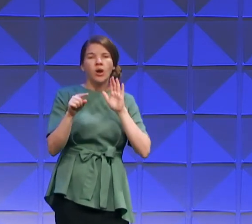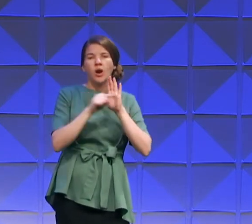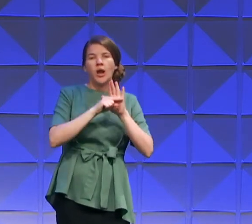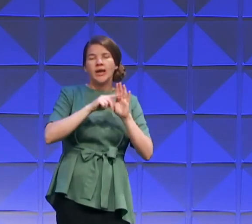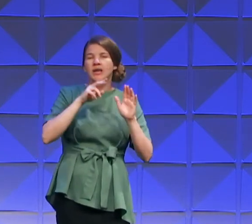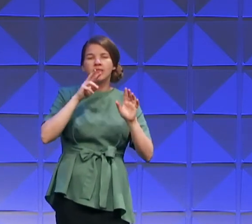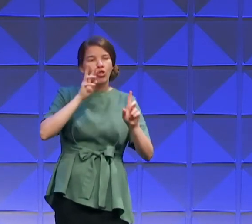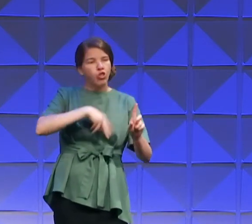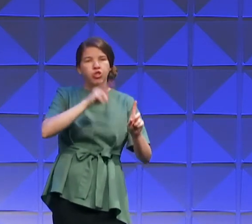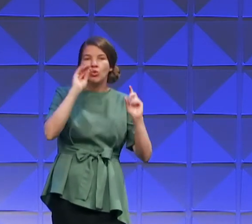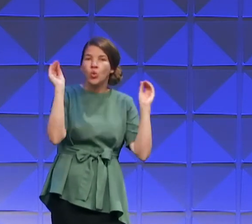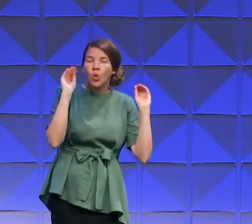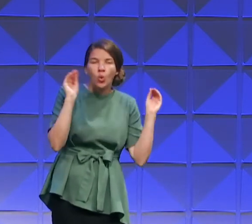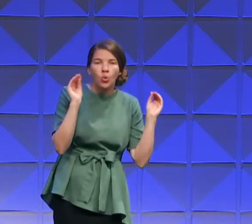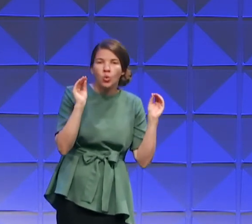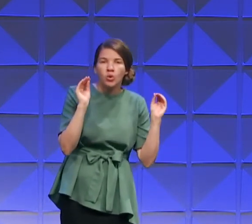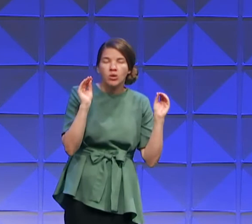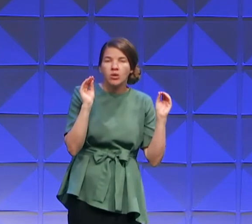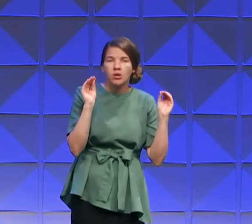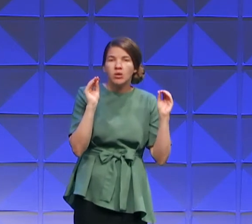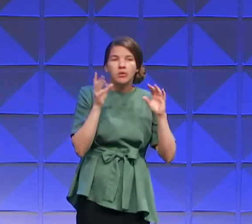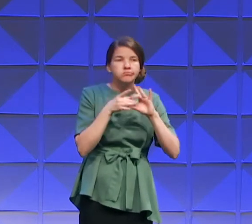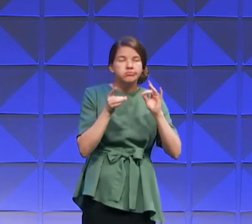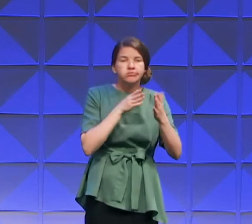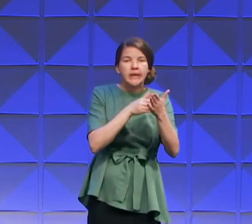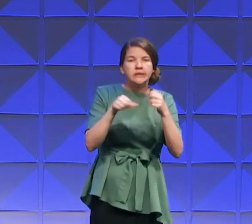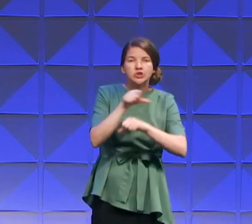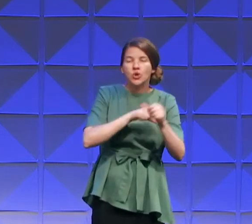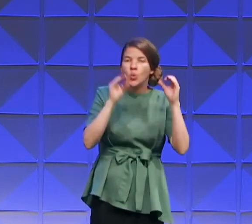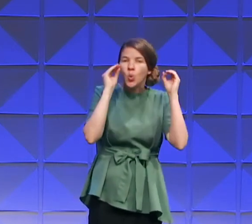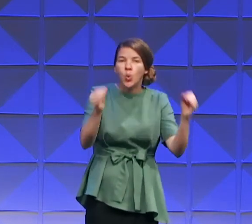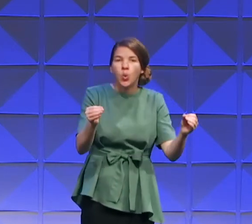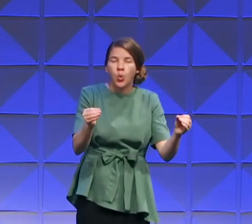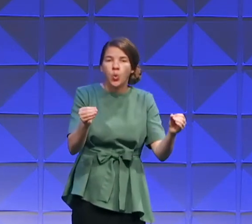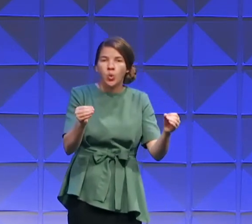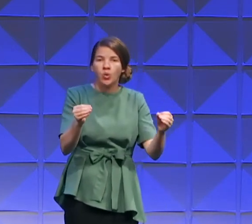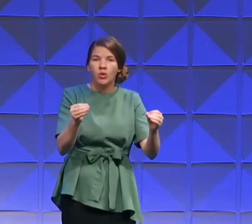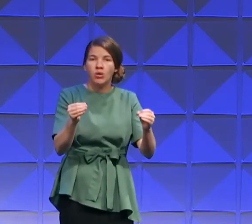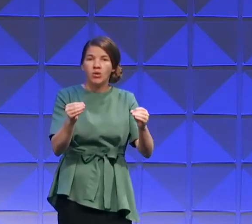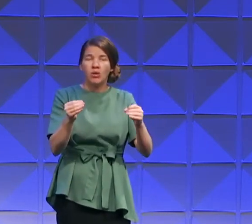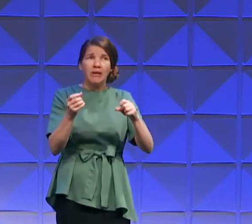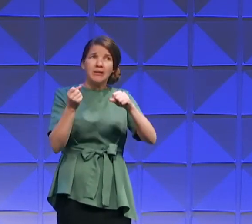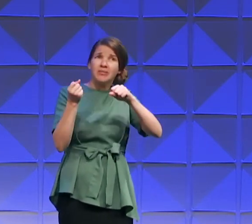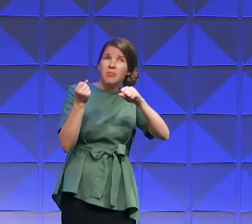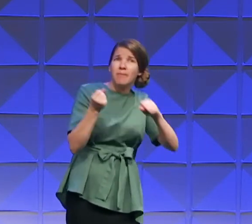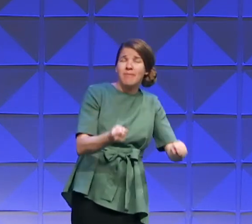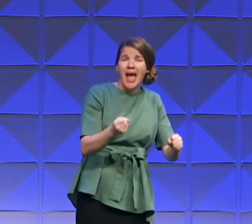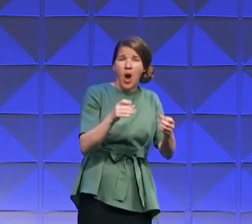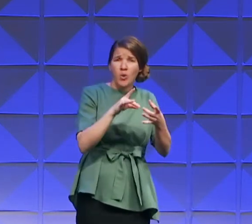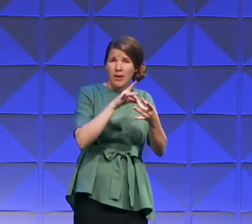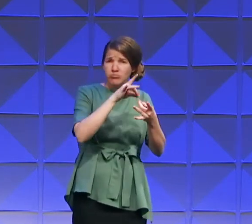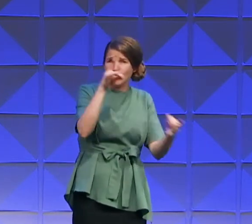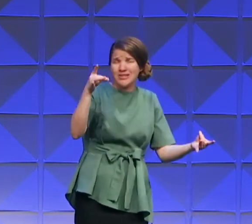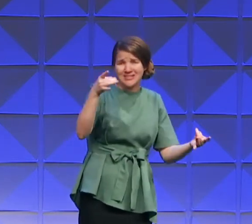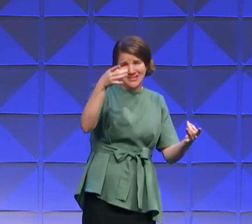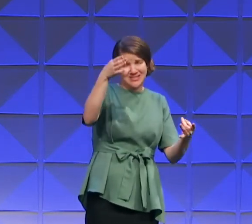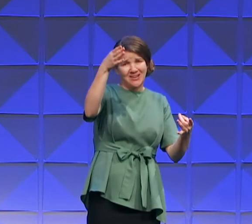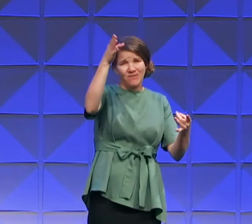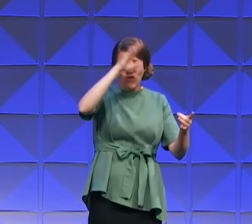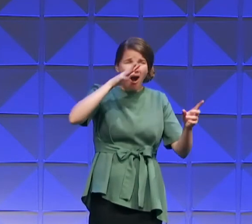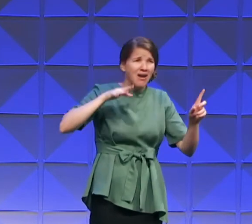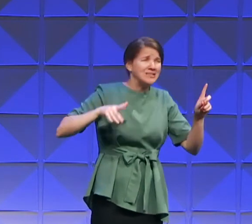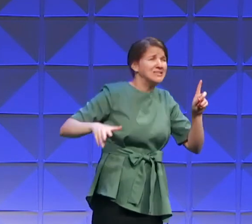There's a home where there will be nothing but the power and the presence of God that radiates the atmosphere that illuminates